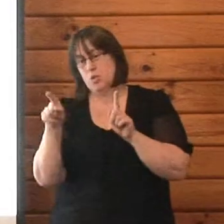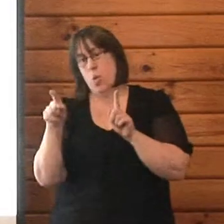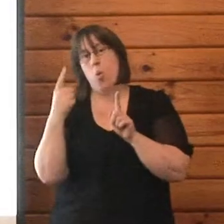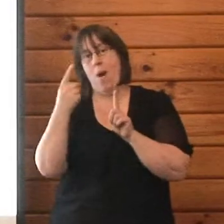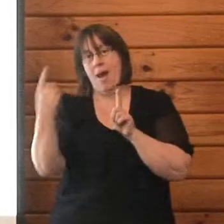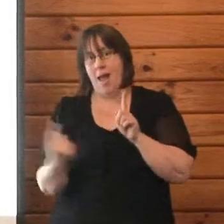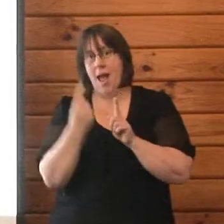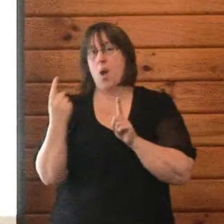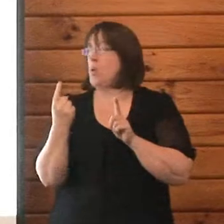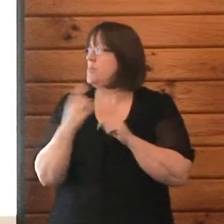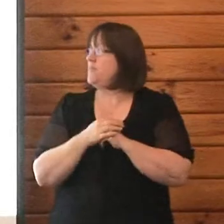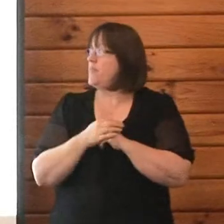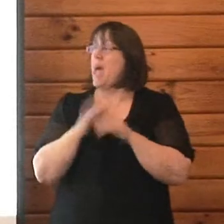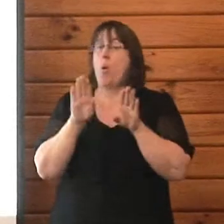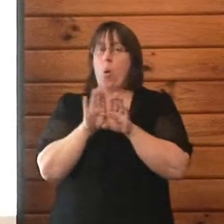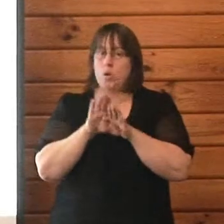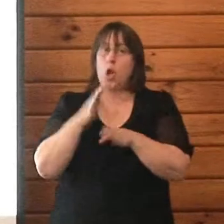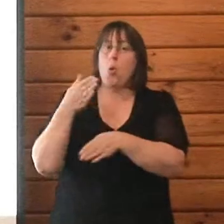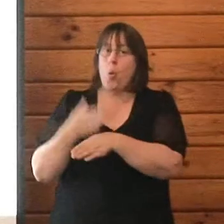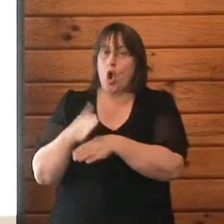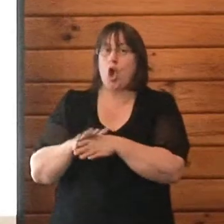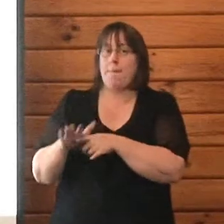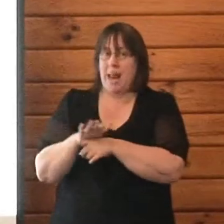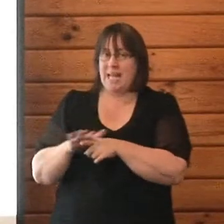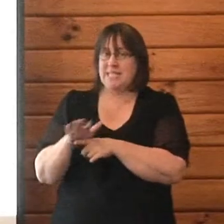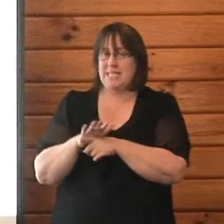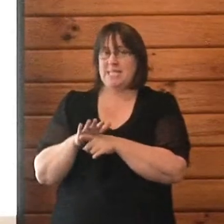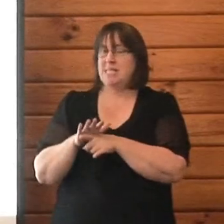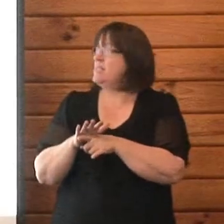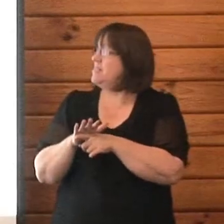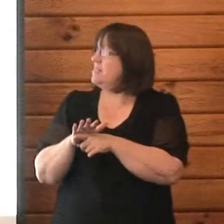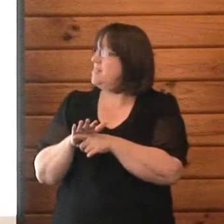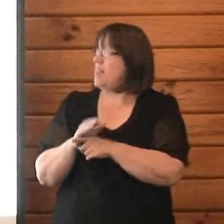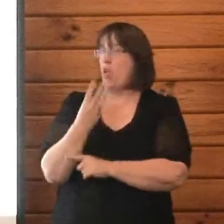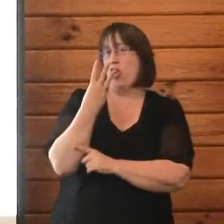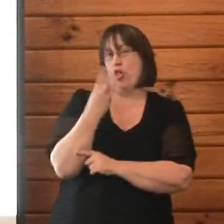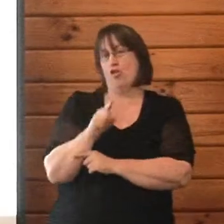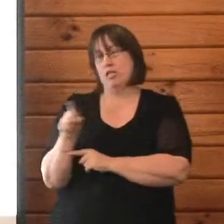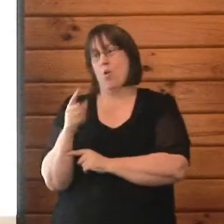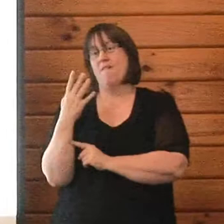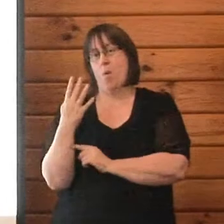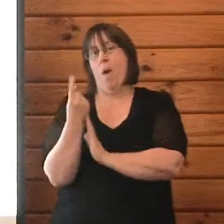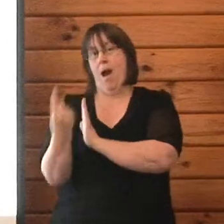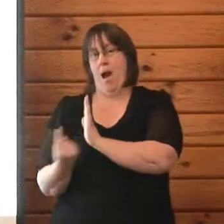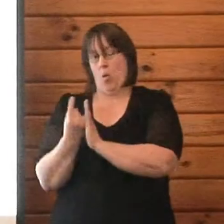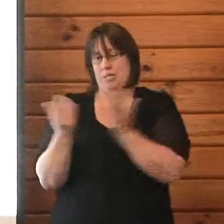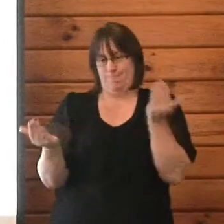workshops that will be three to four hours long. These are workshops around